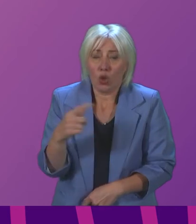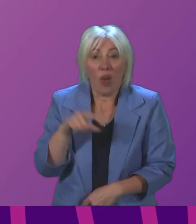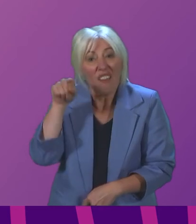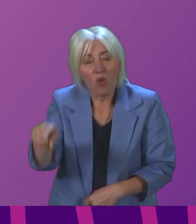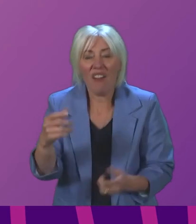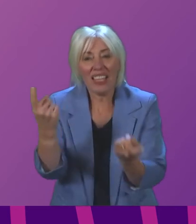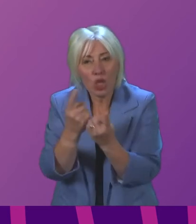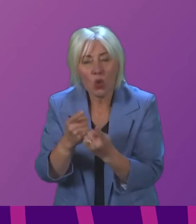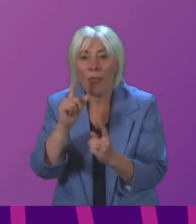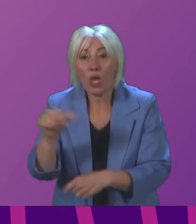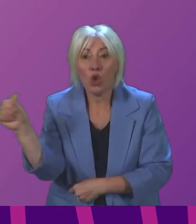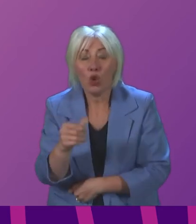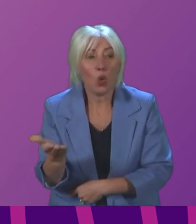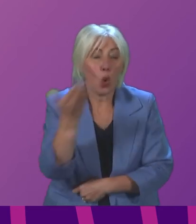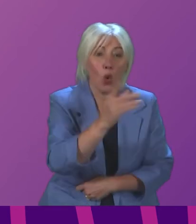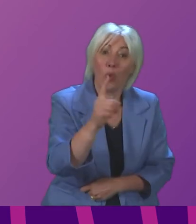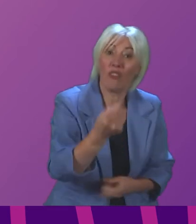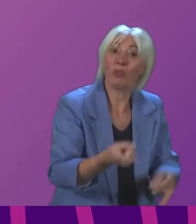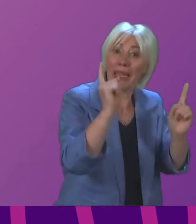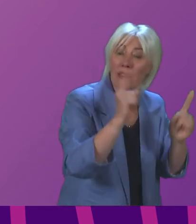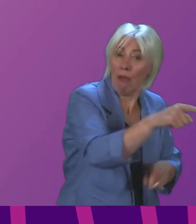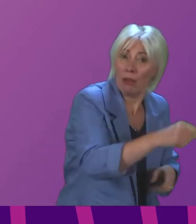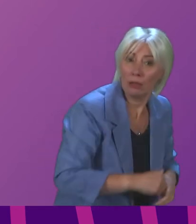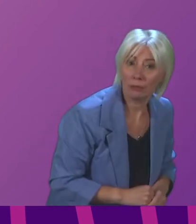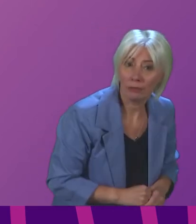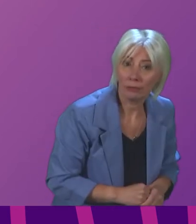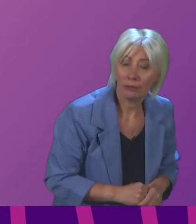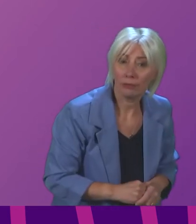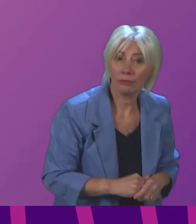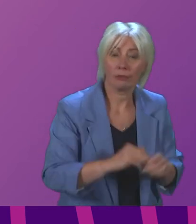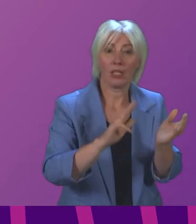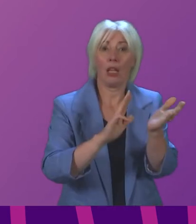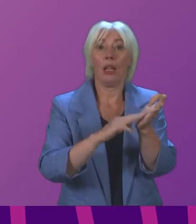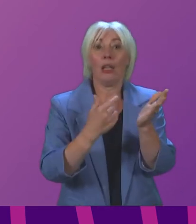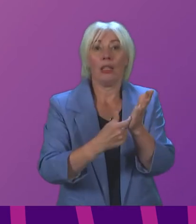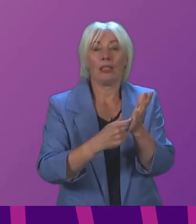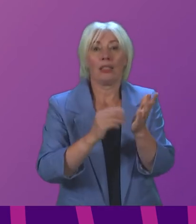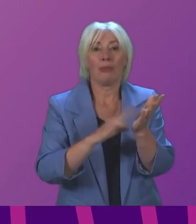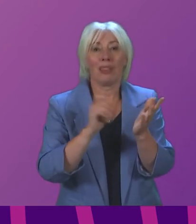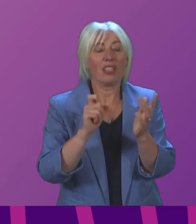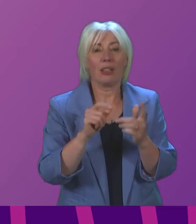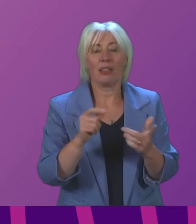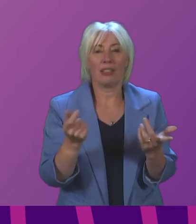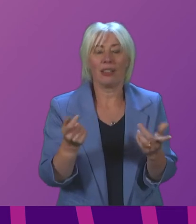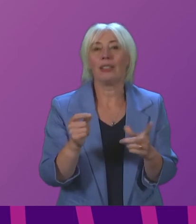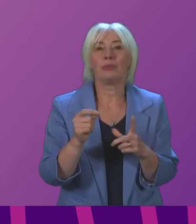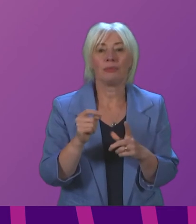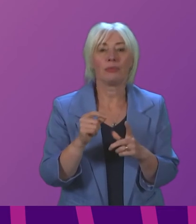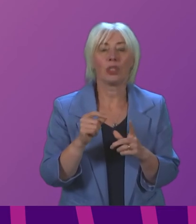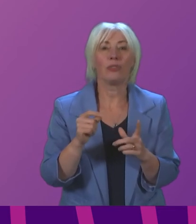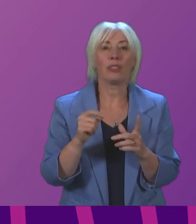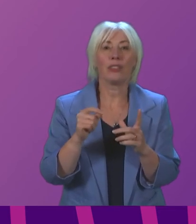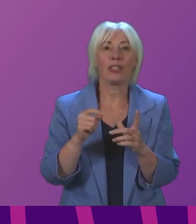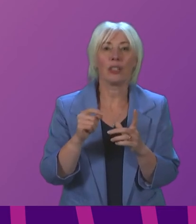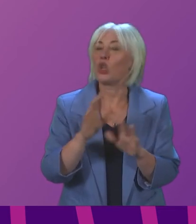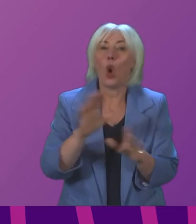be rightly addressed to the first minister Mr McLennan point of order thank you not